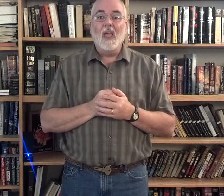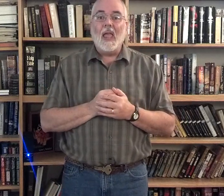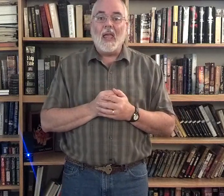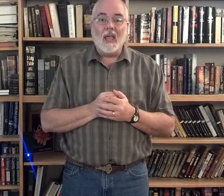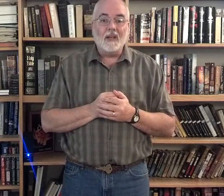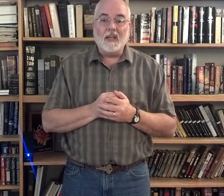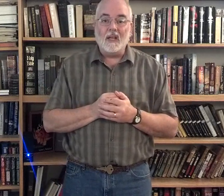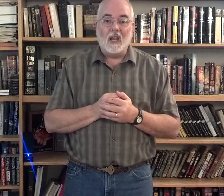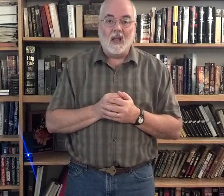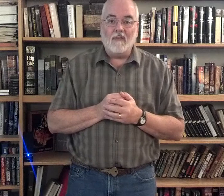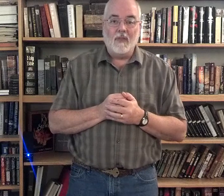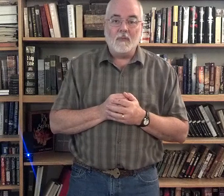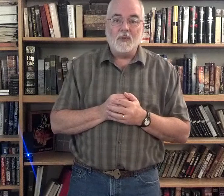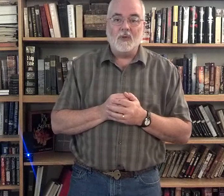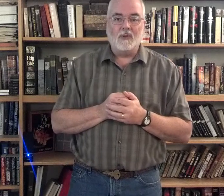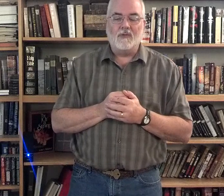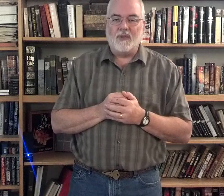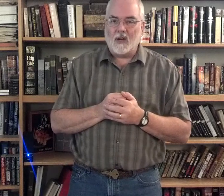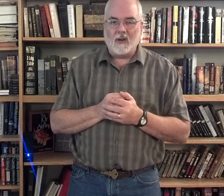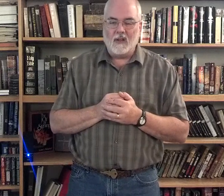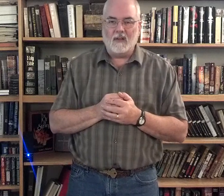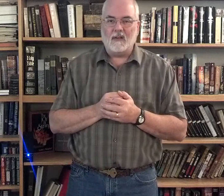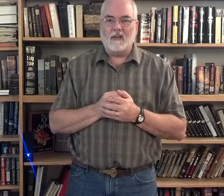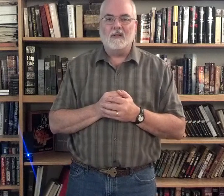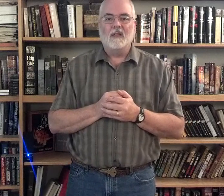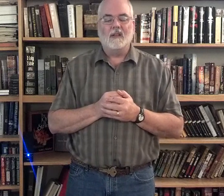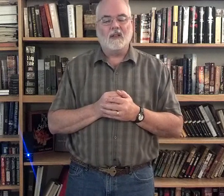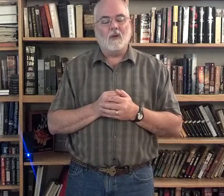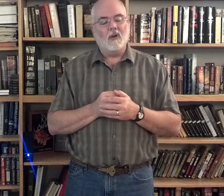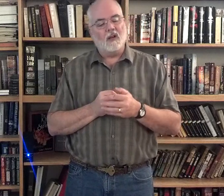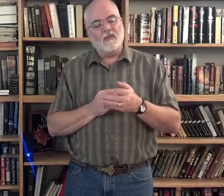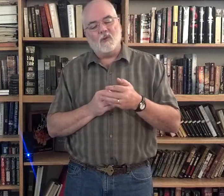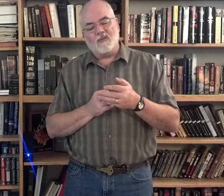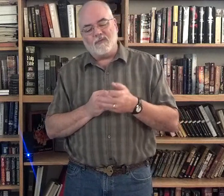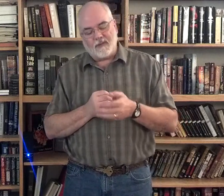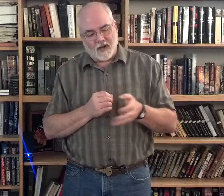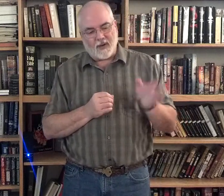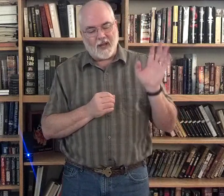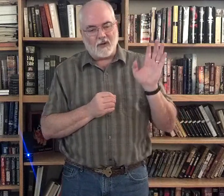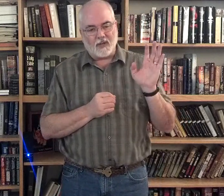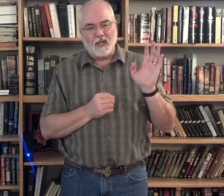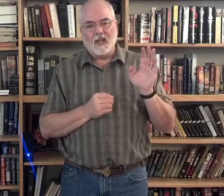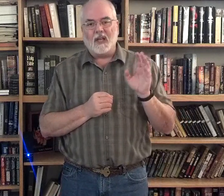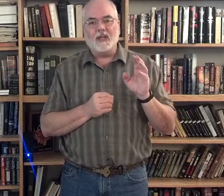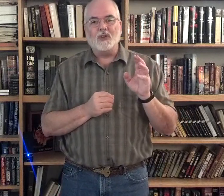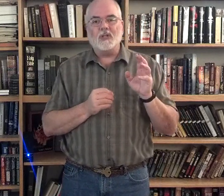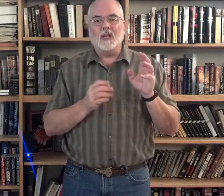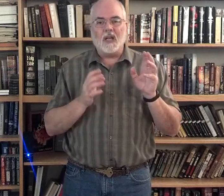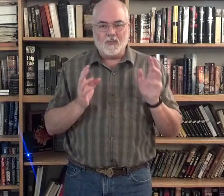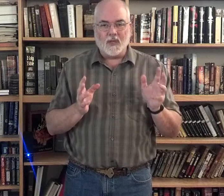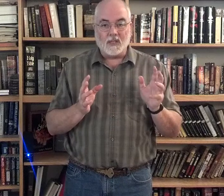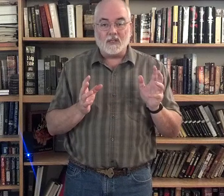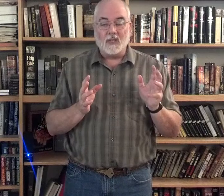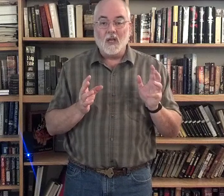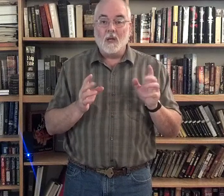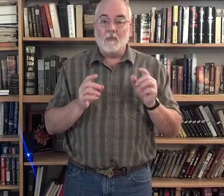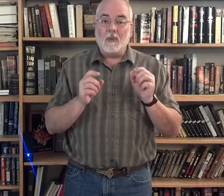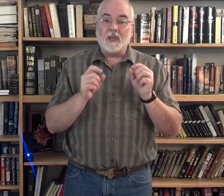And, he loved them to the very end. Now, we're going to leave the word very out. It's just an emphasis. But, the